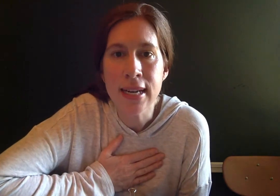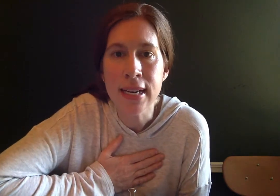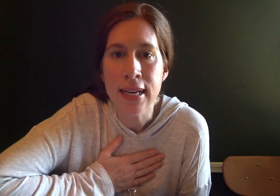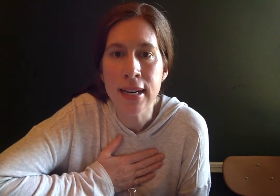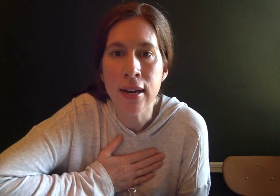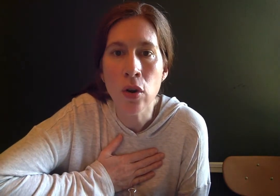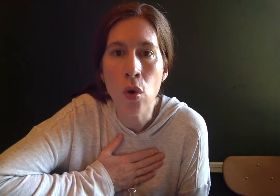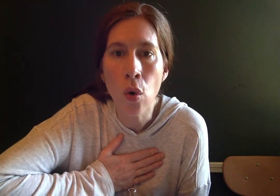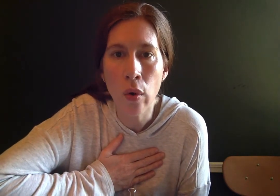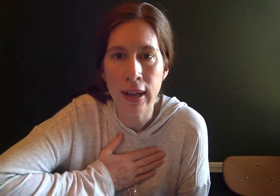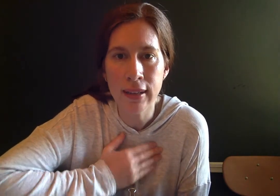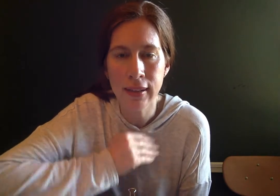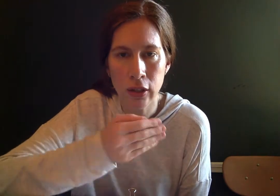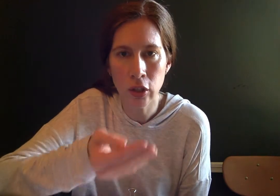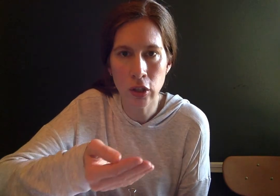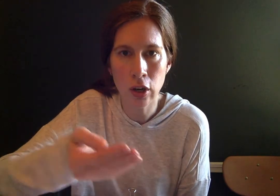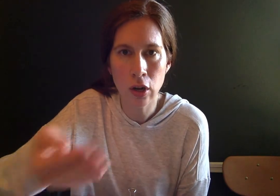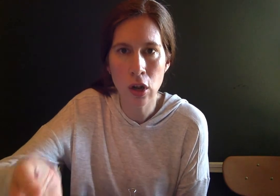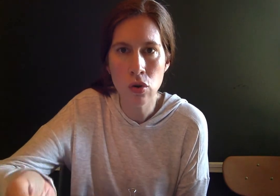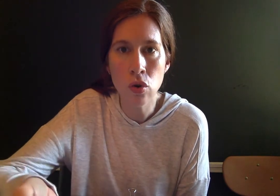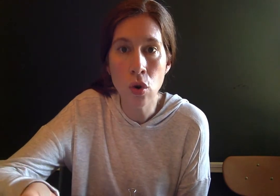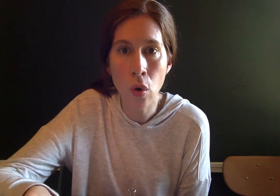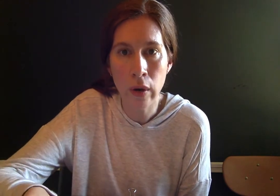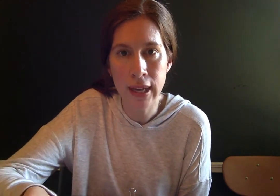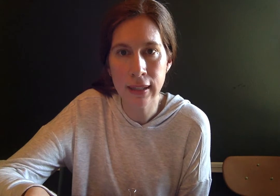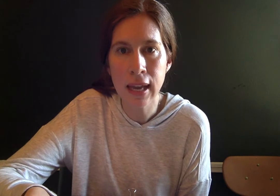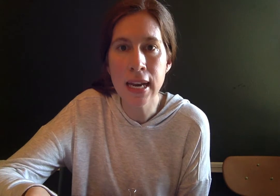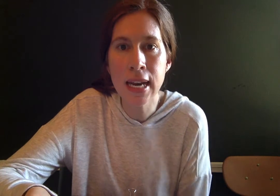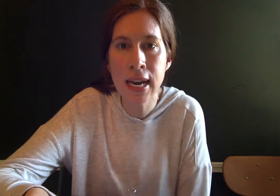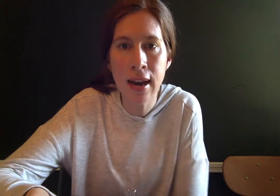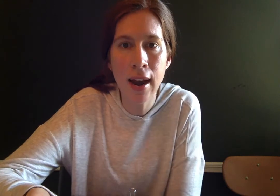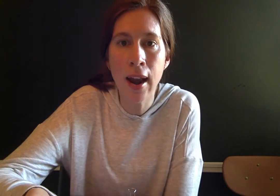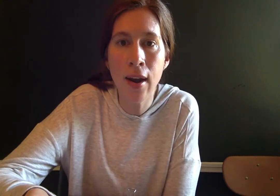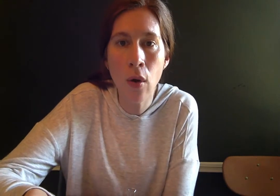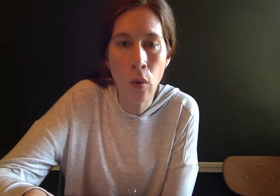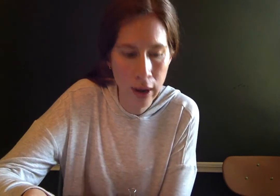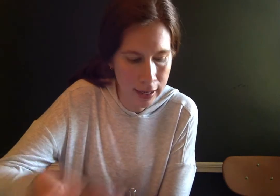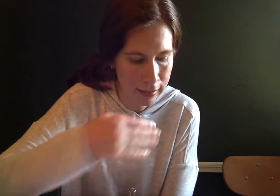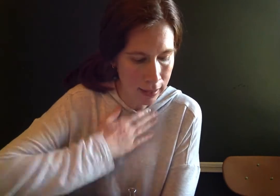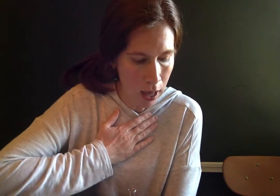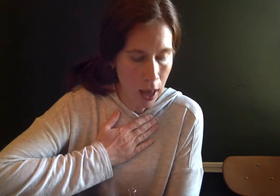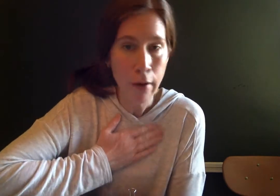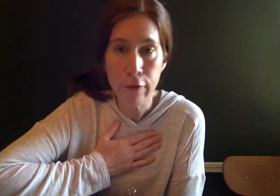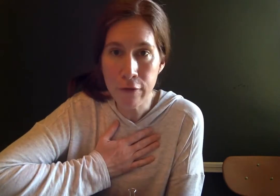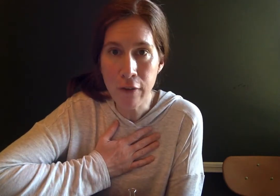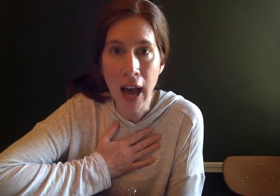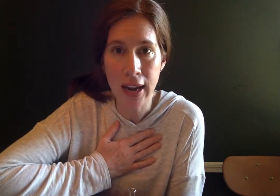Noise. Noise. Your turn. Noise. Noise. Fire.